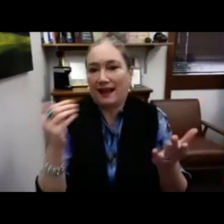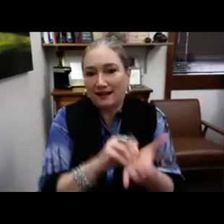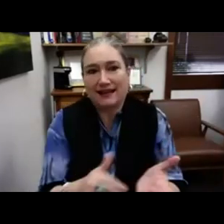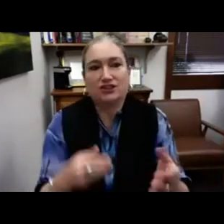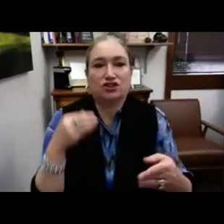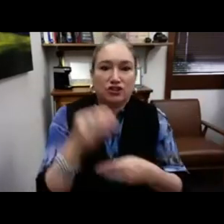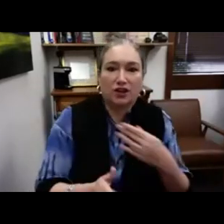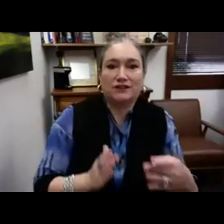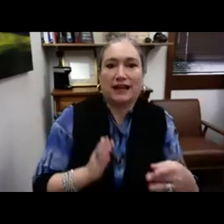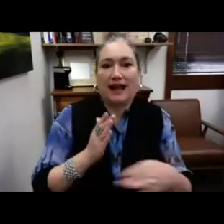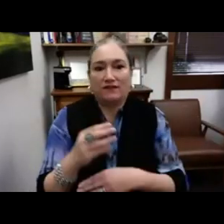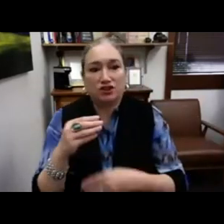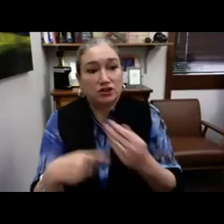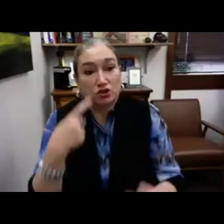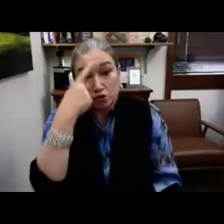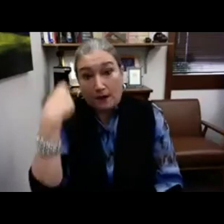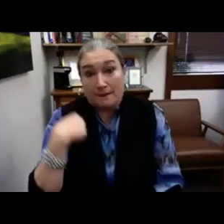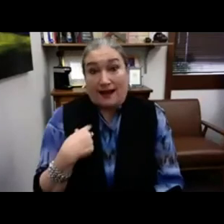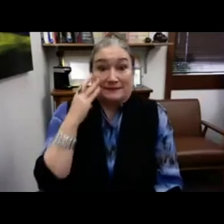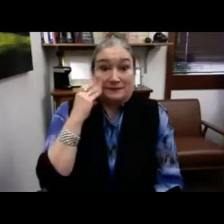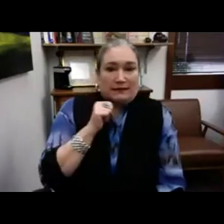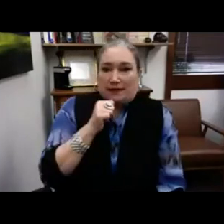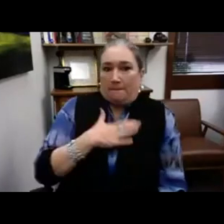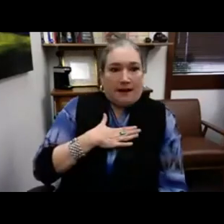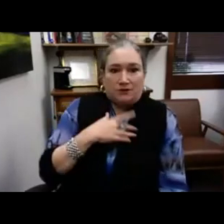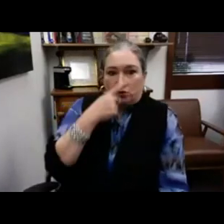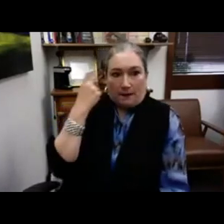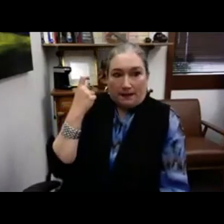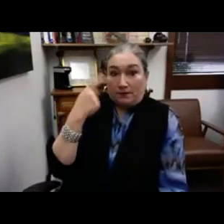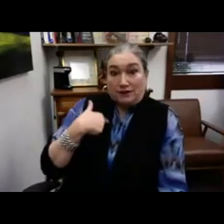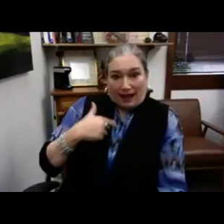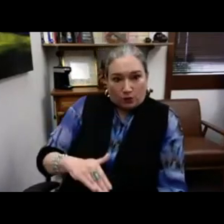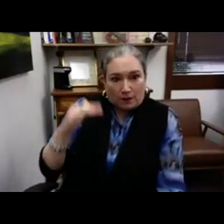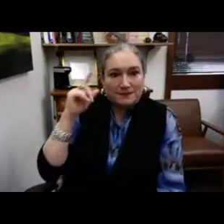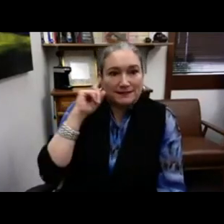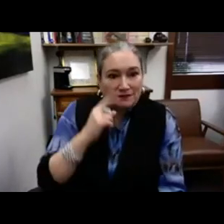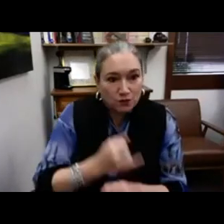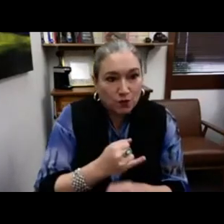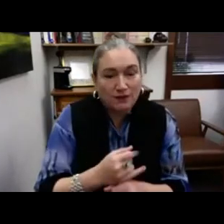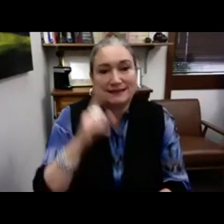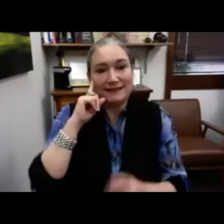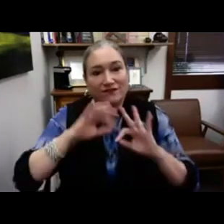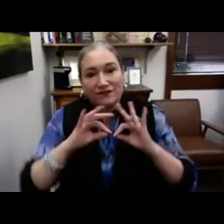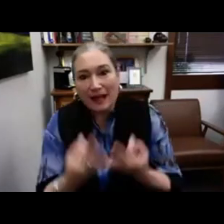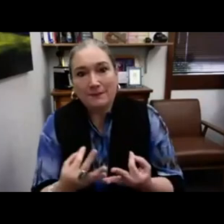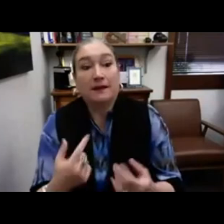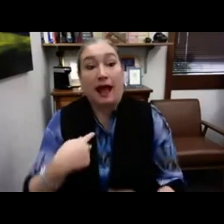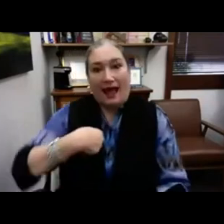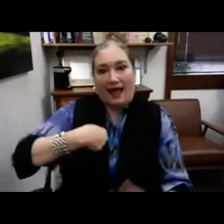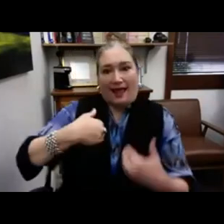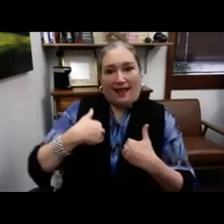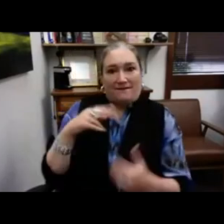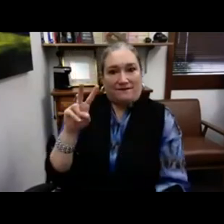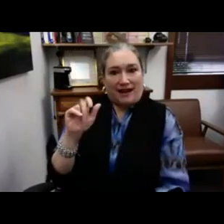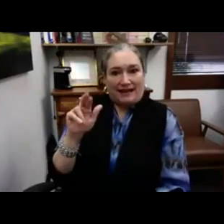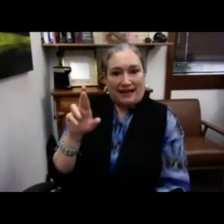It's the same fight happening generation after generation. The trauma that I experienced is not my trauma. I grew up at a